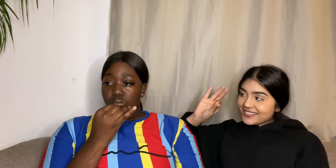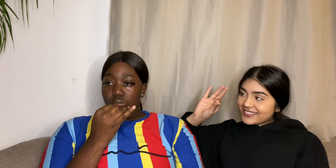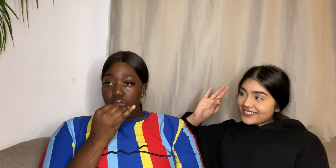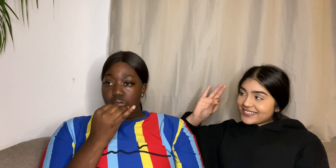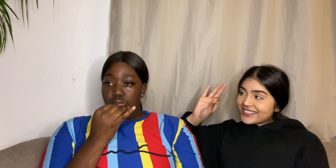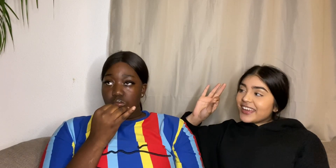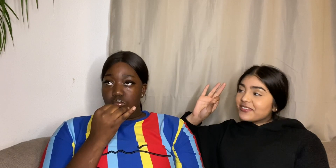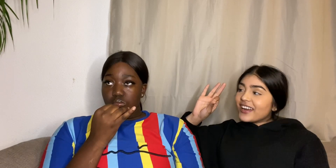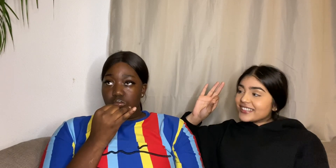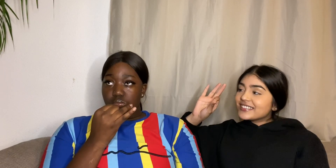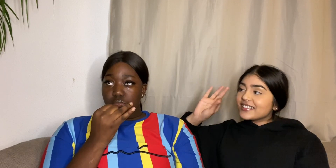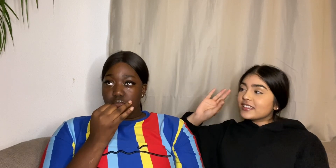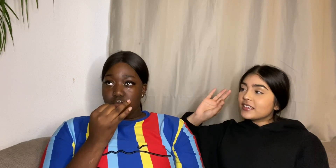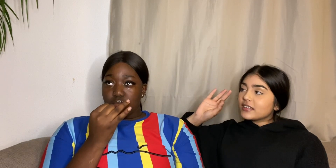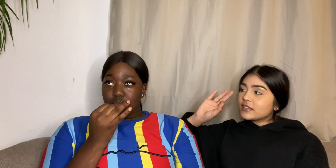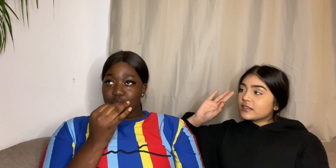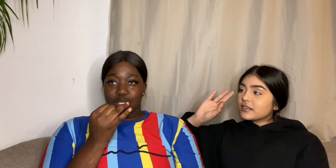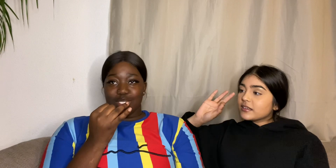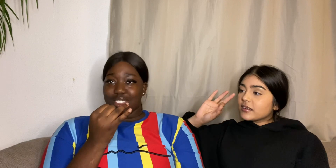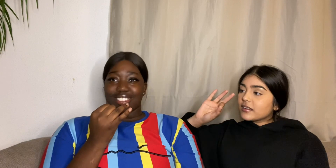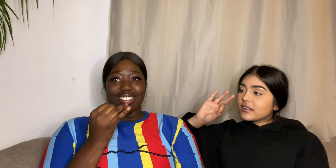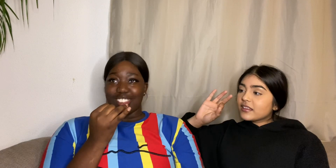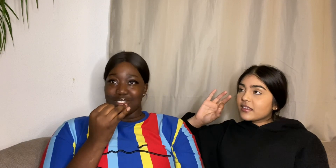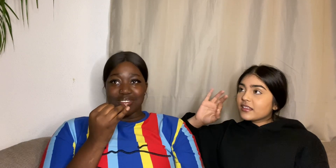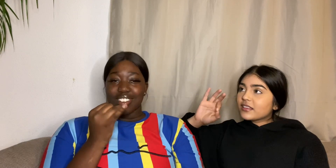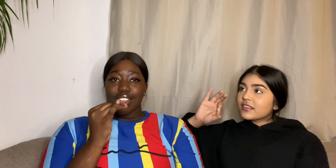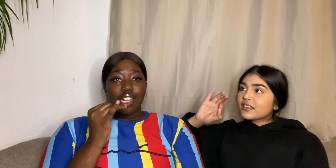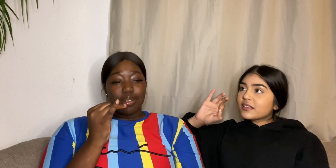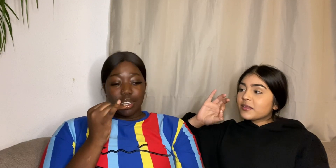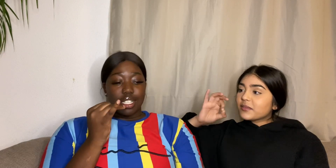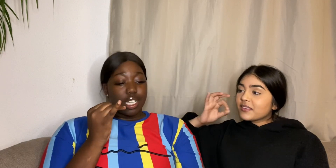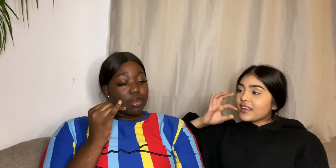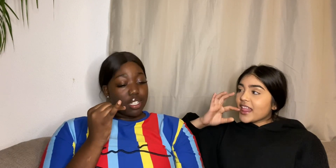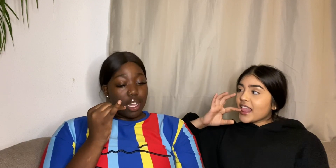Take fast No No I'm gonna do my thing